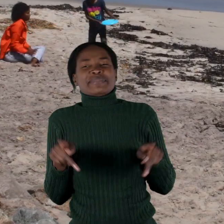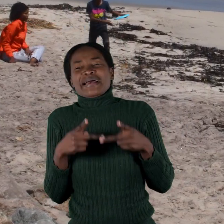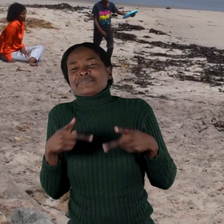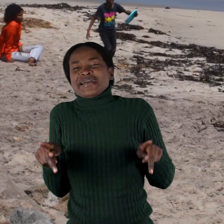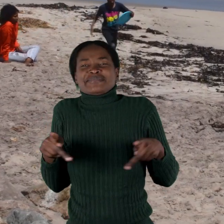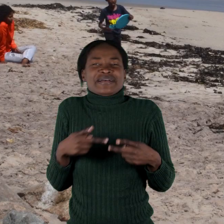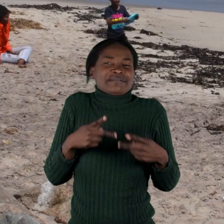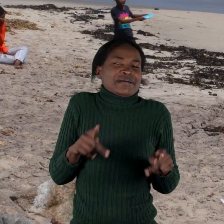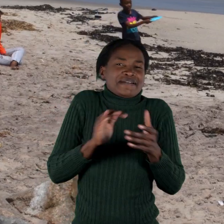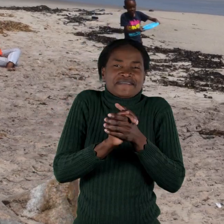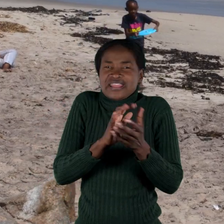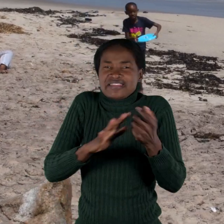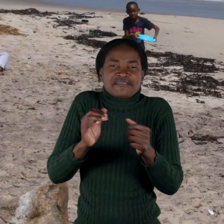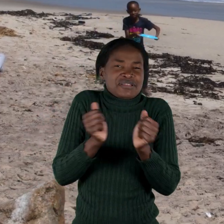and spend time with friends and family.